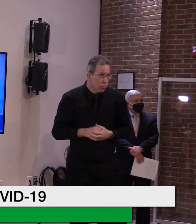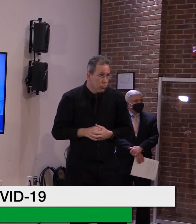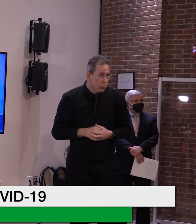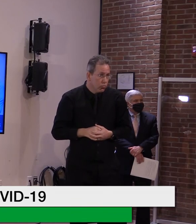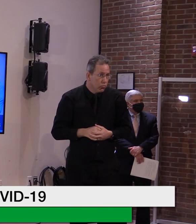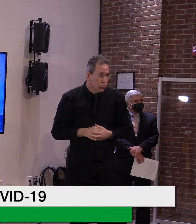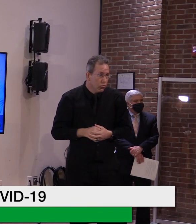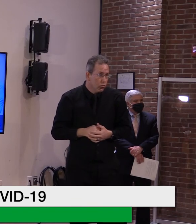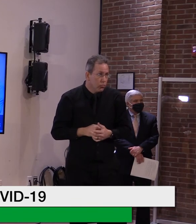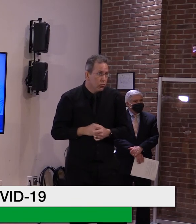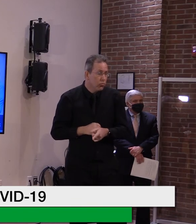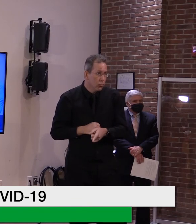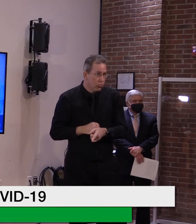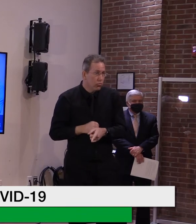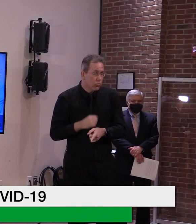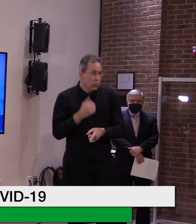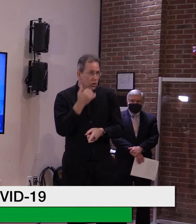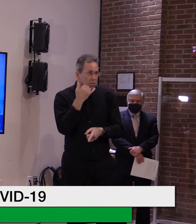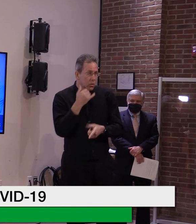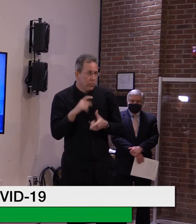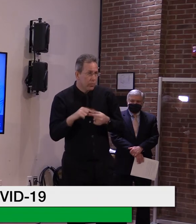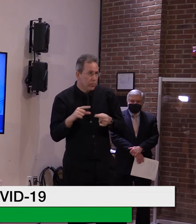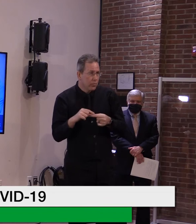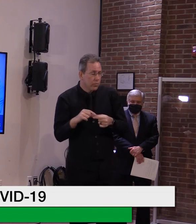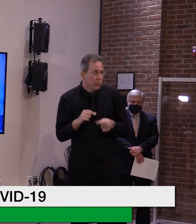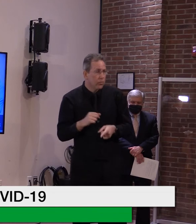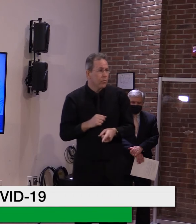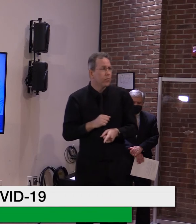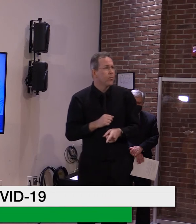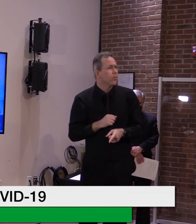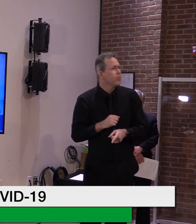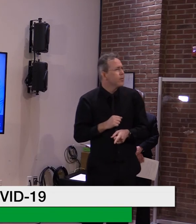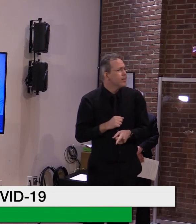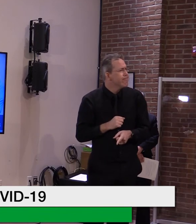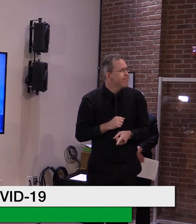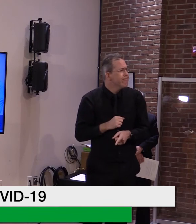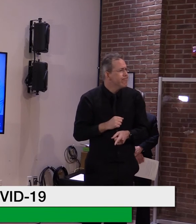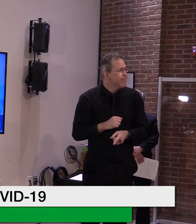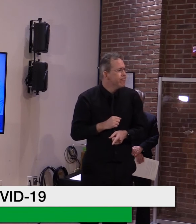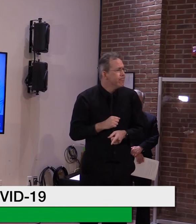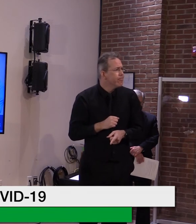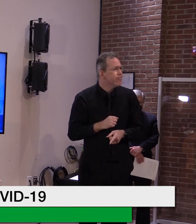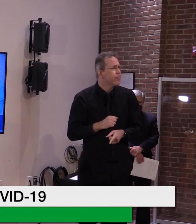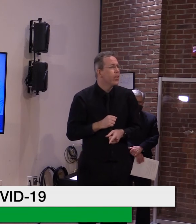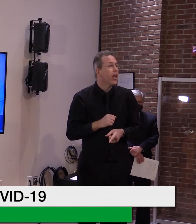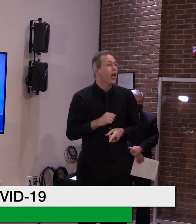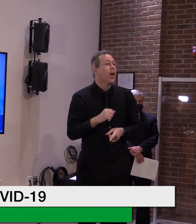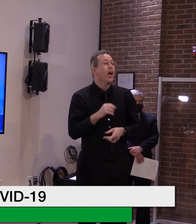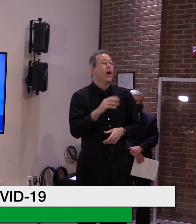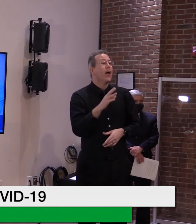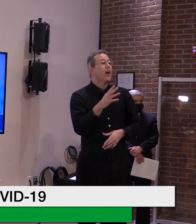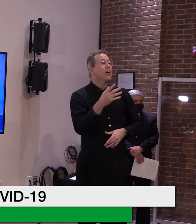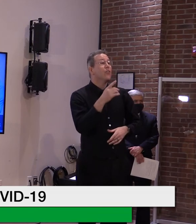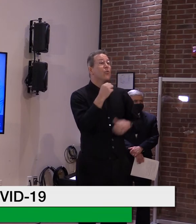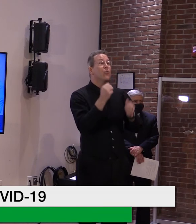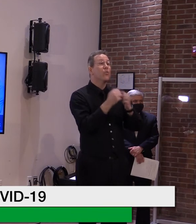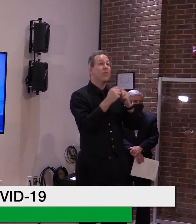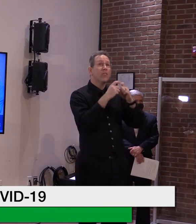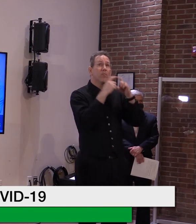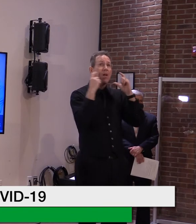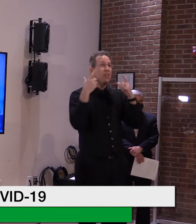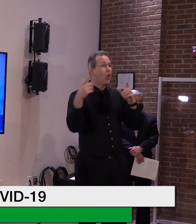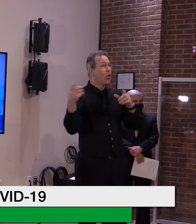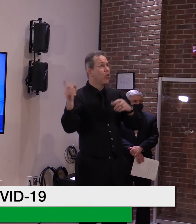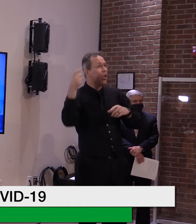At this point, Governor, I would only add that as you observed the mask mandate still in place, we do, of course, anticipate that that'll remain